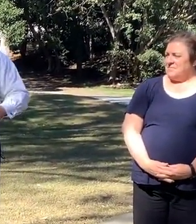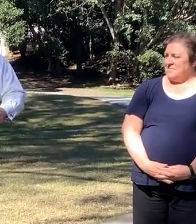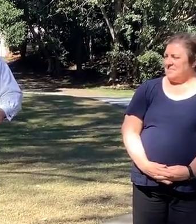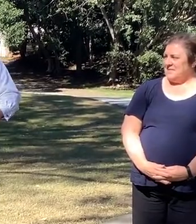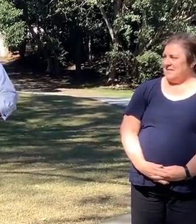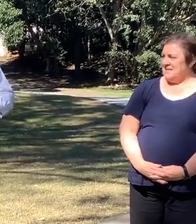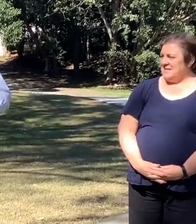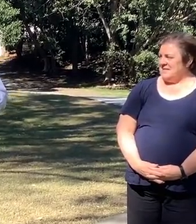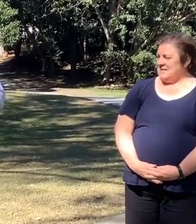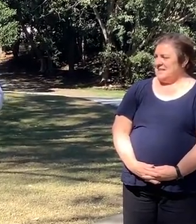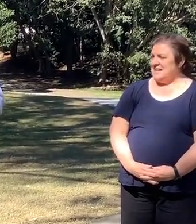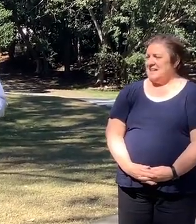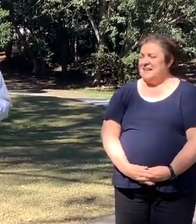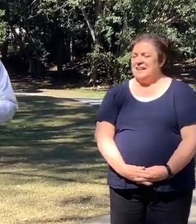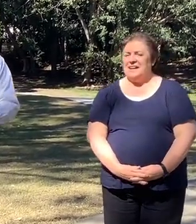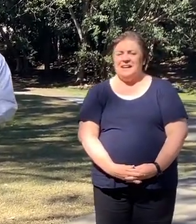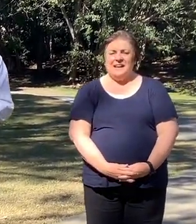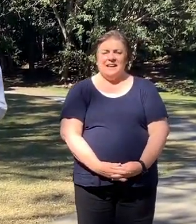Well done, Lily.